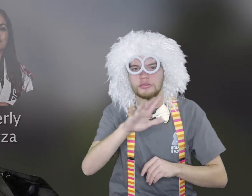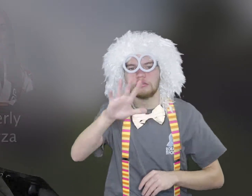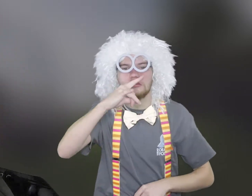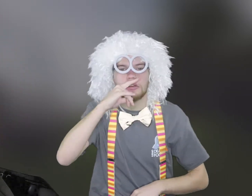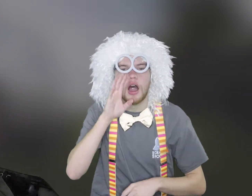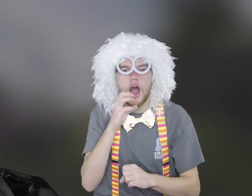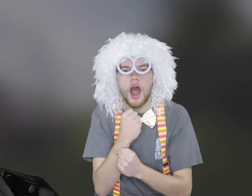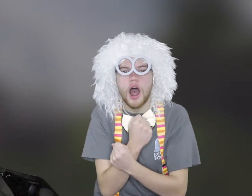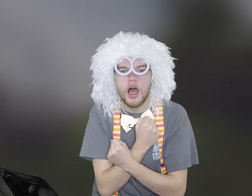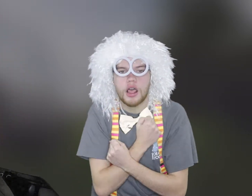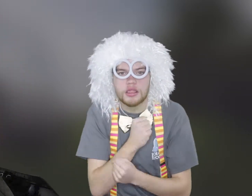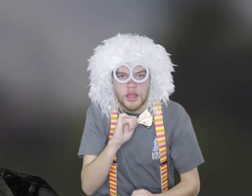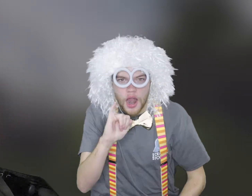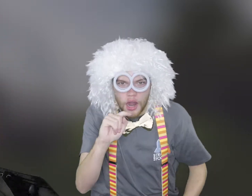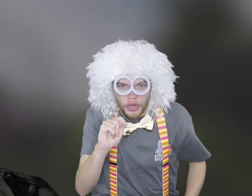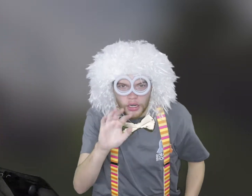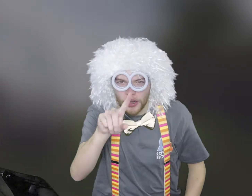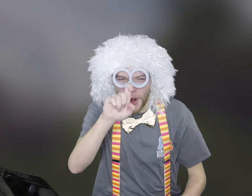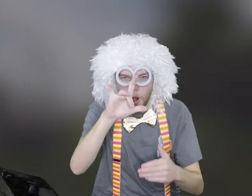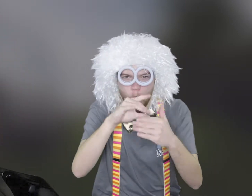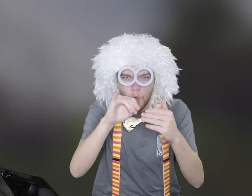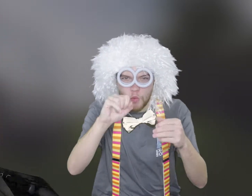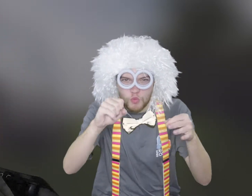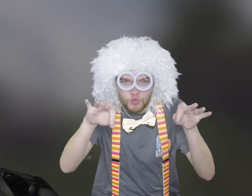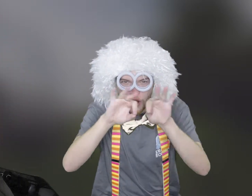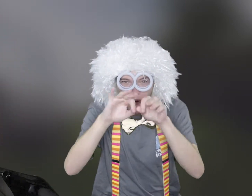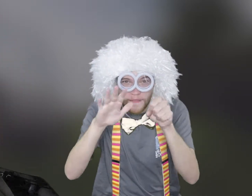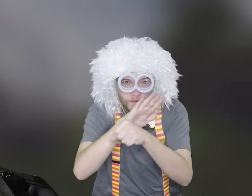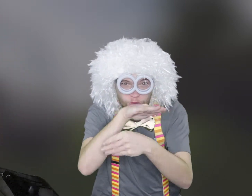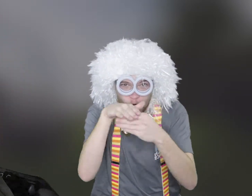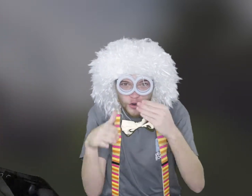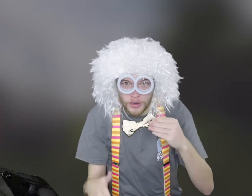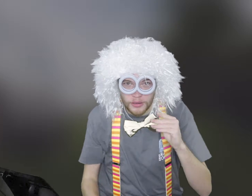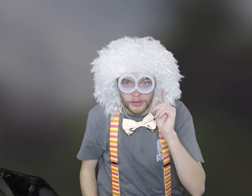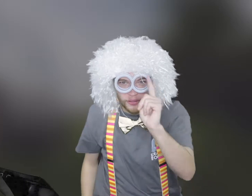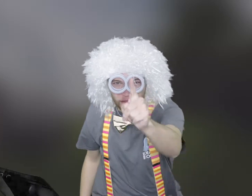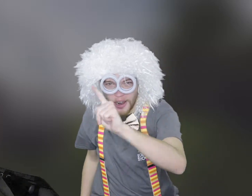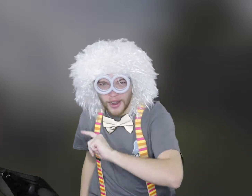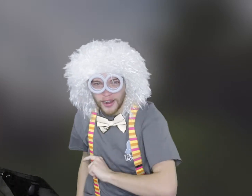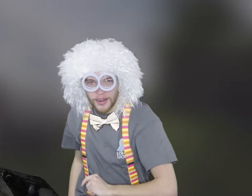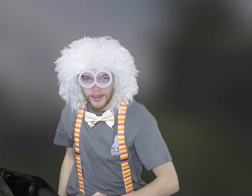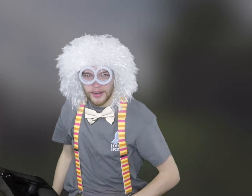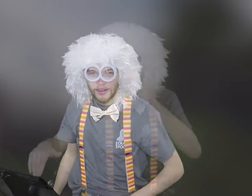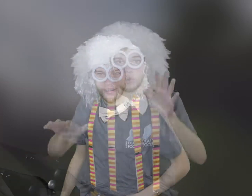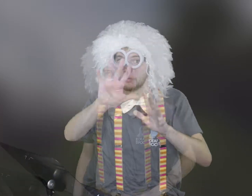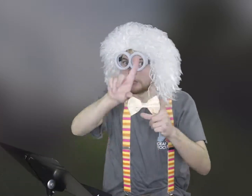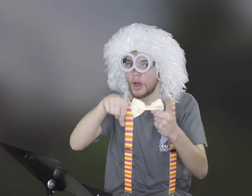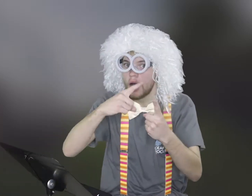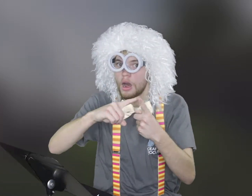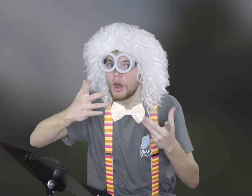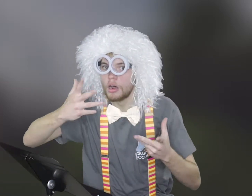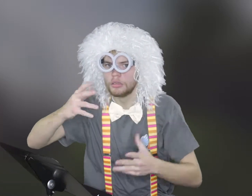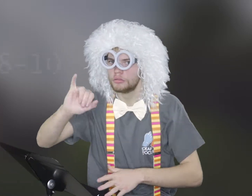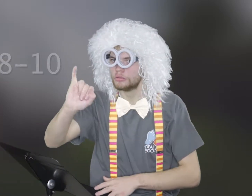Esparraza. Oh, you will love her. I'm telling you, the $125 is going to be worth it.